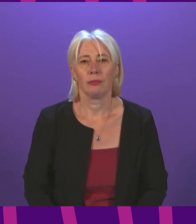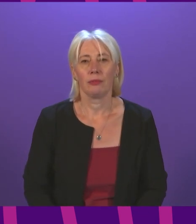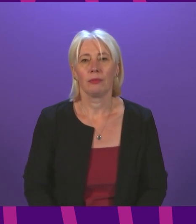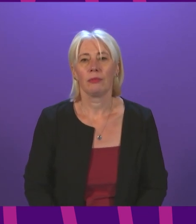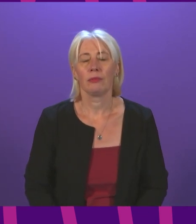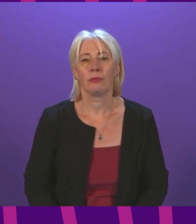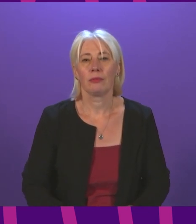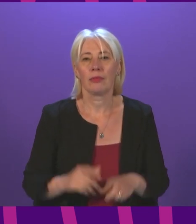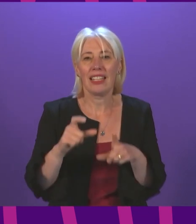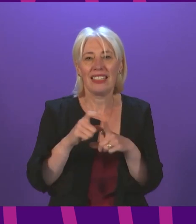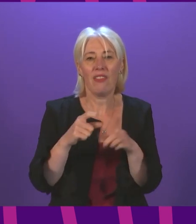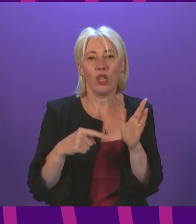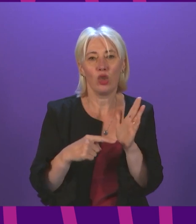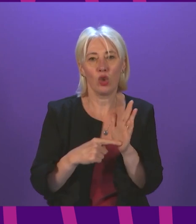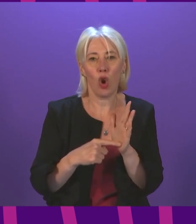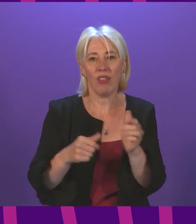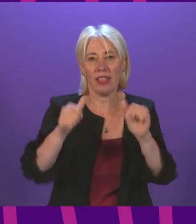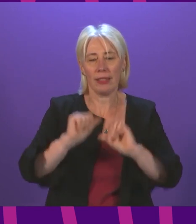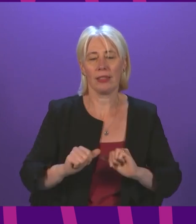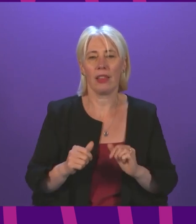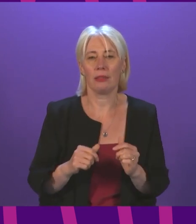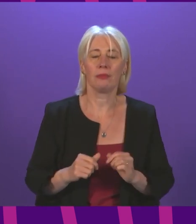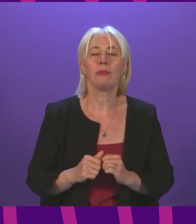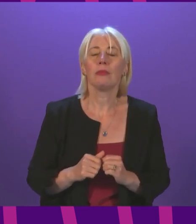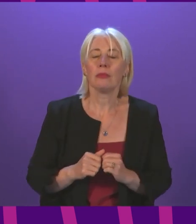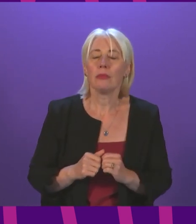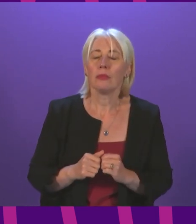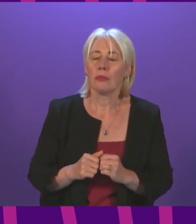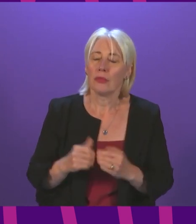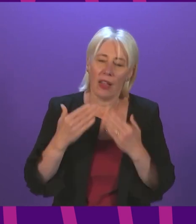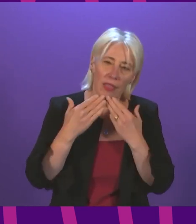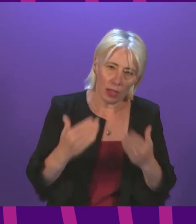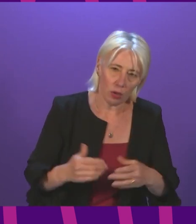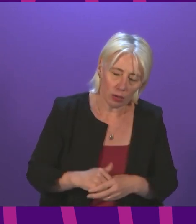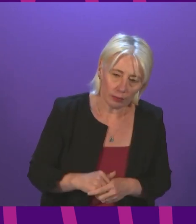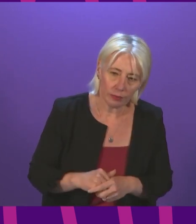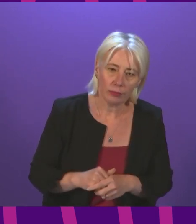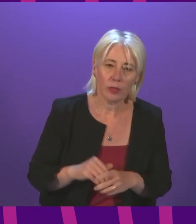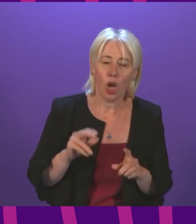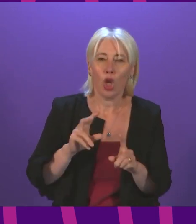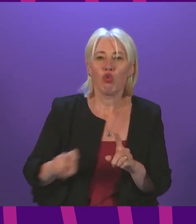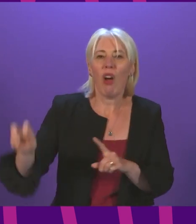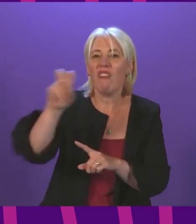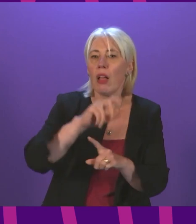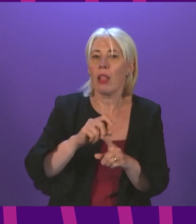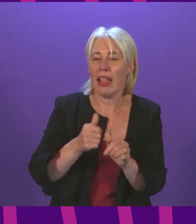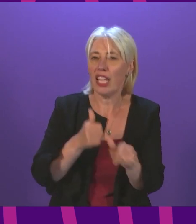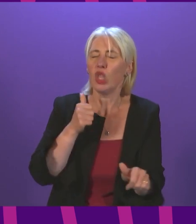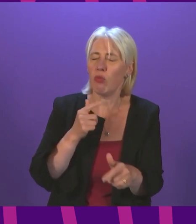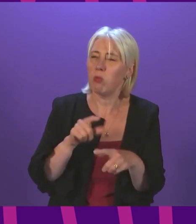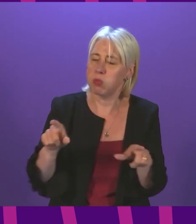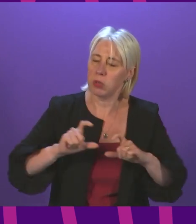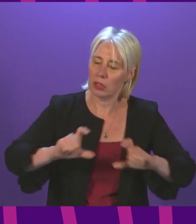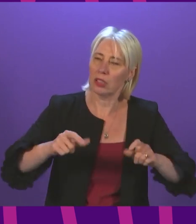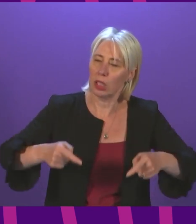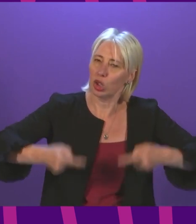david torrens to be followed by edward mountain thank you presiding officer it's become clear that the travel industry is still facing serious challenges